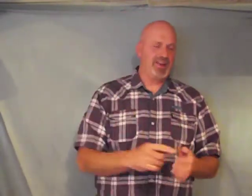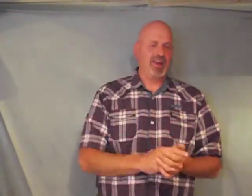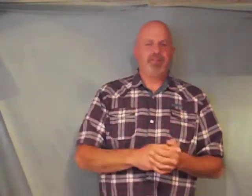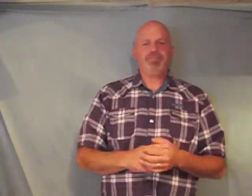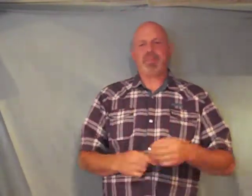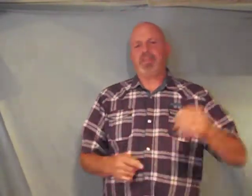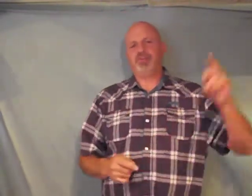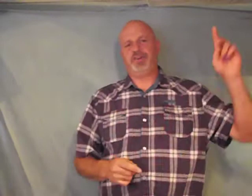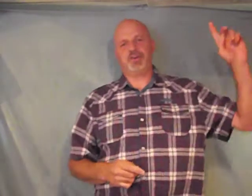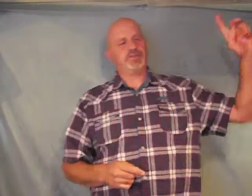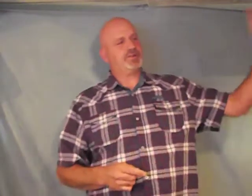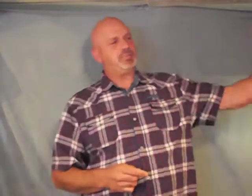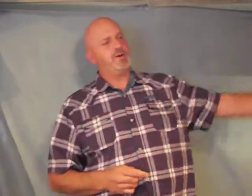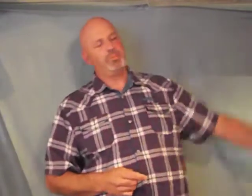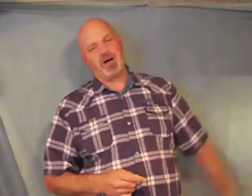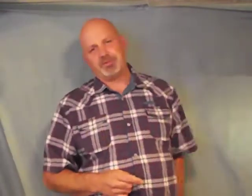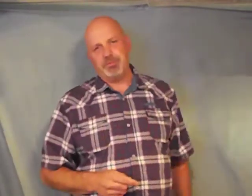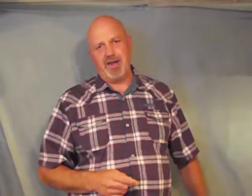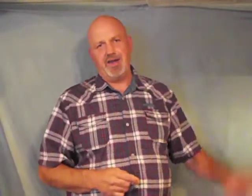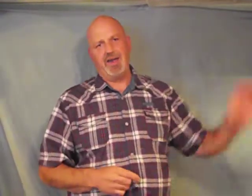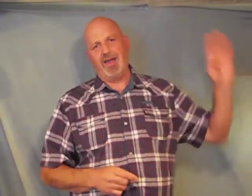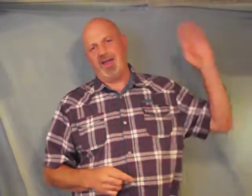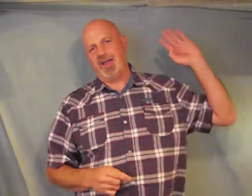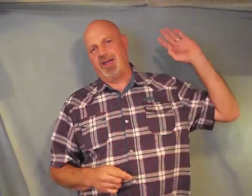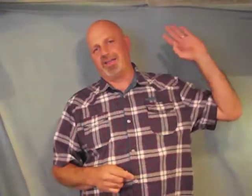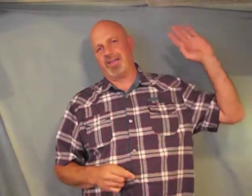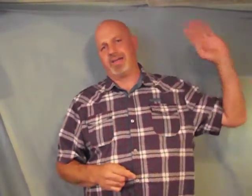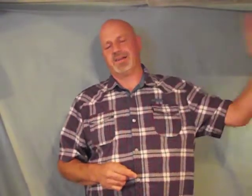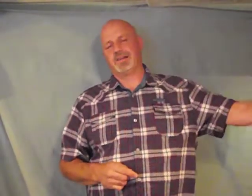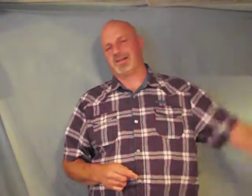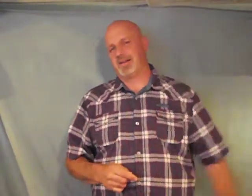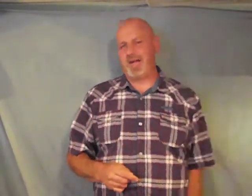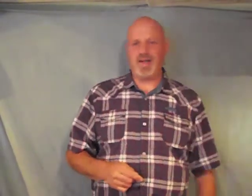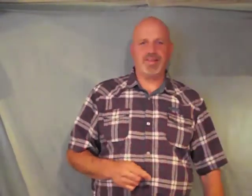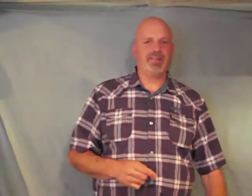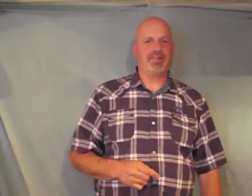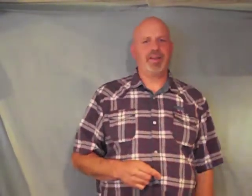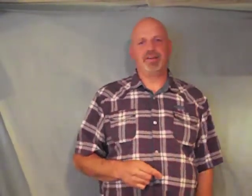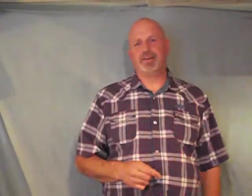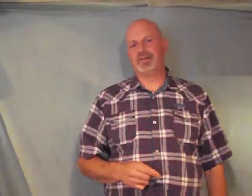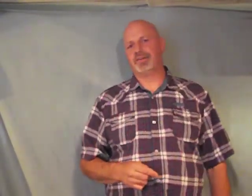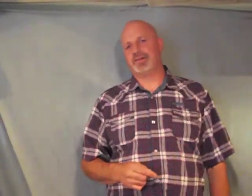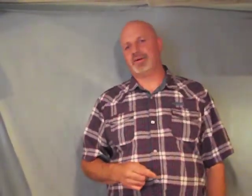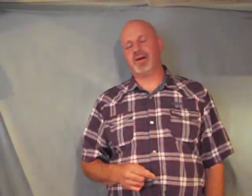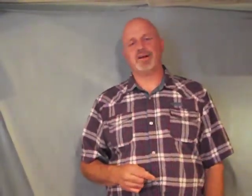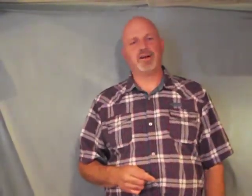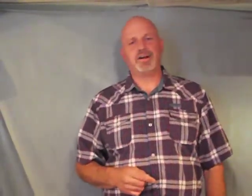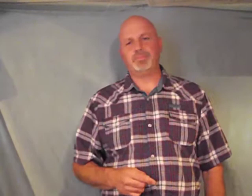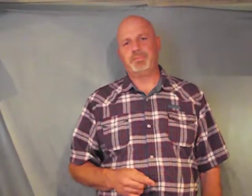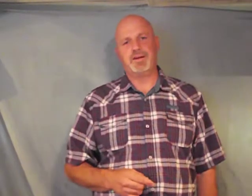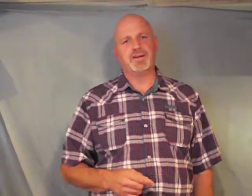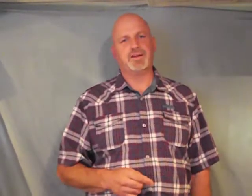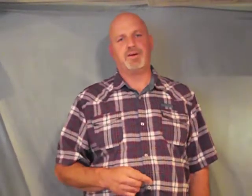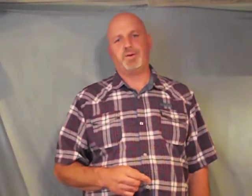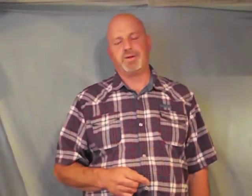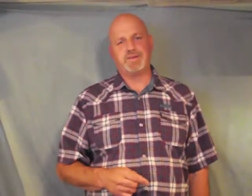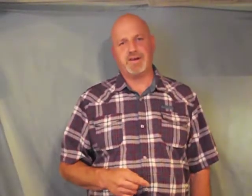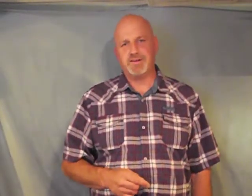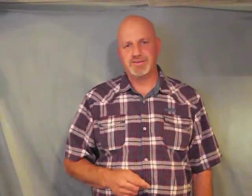if you're just putting them off to bed and thinking God that they are no longer up being little holy terrors